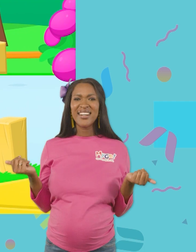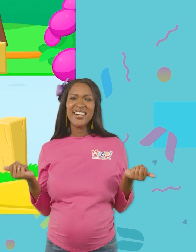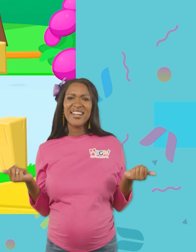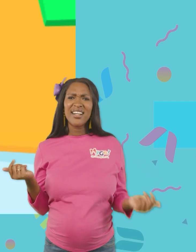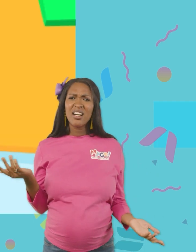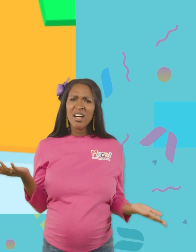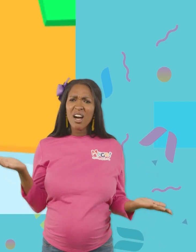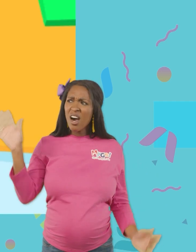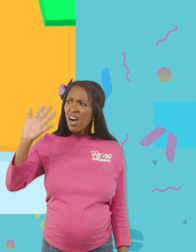Hey.